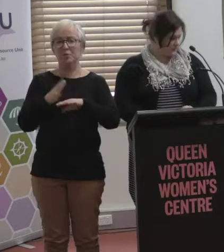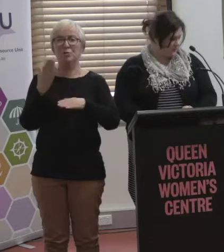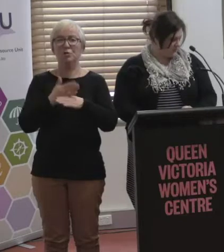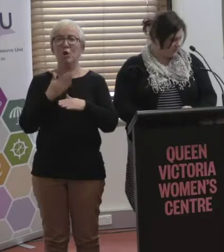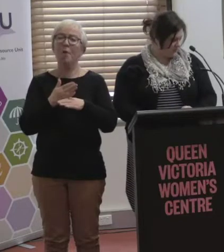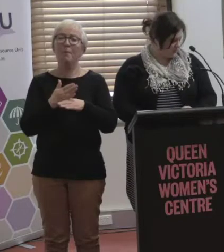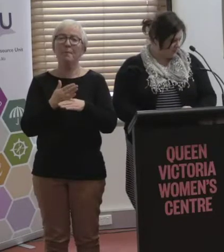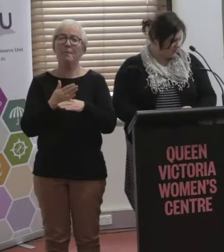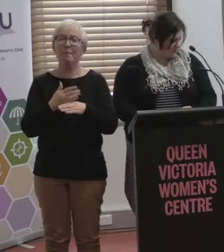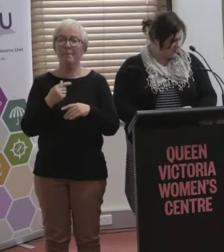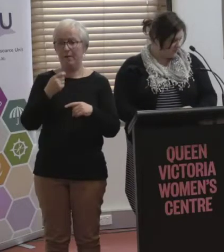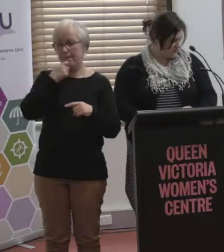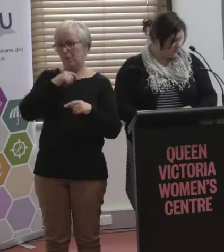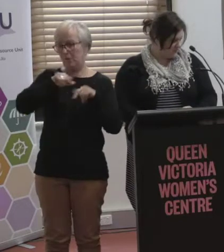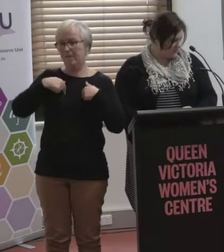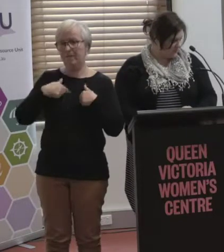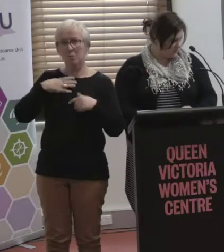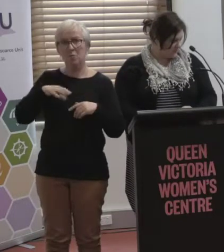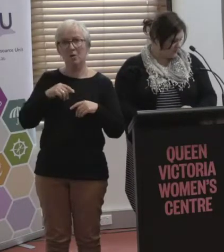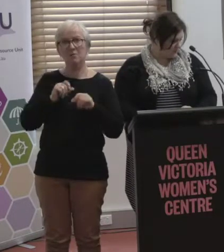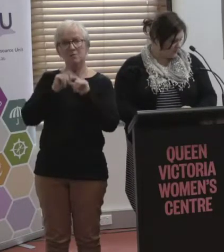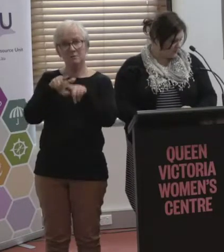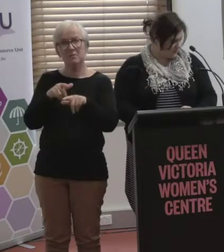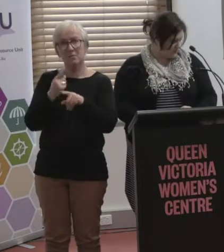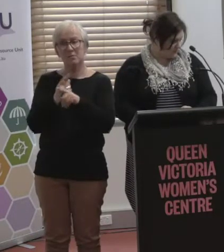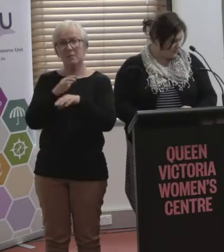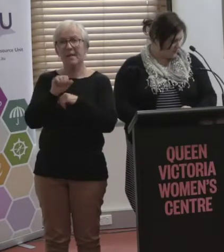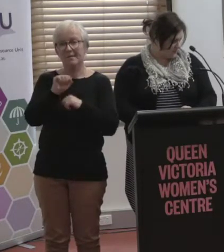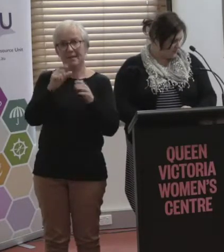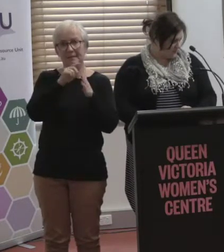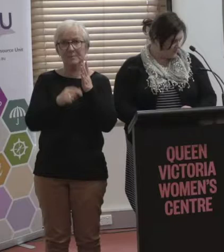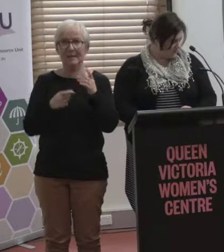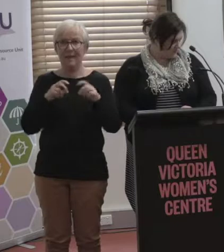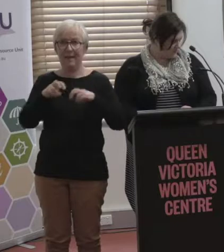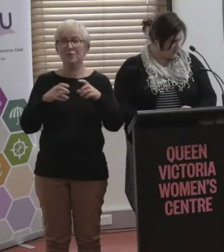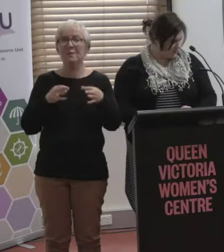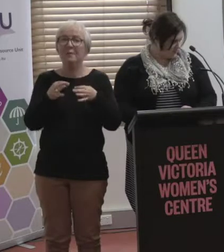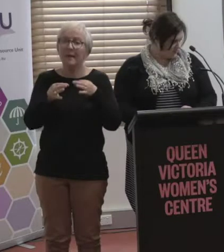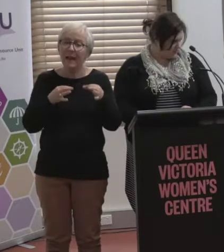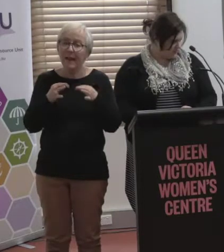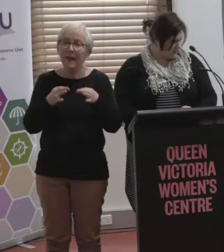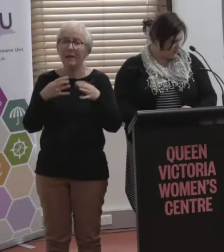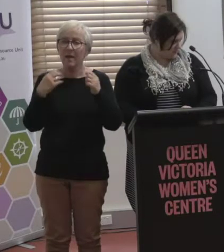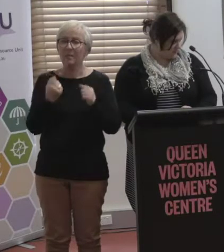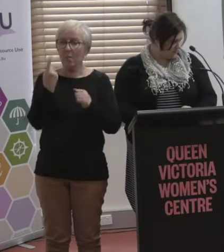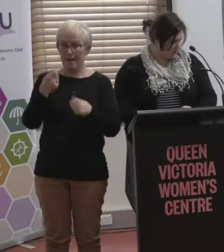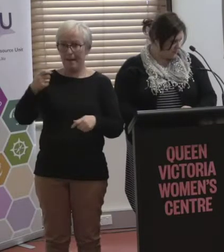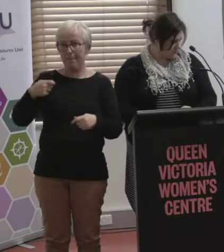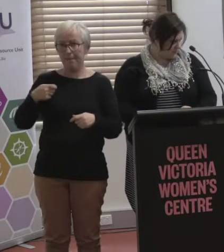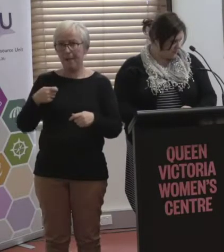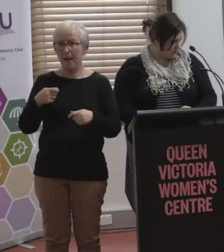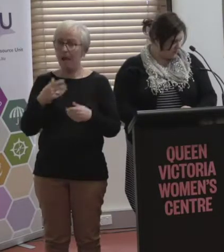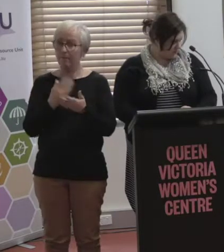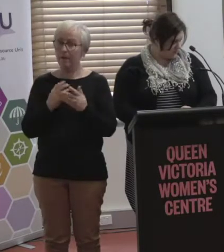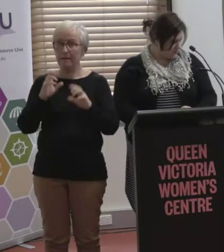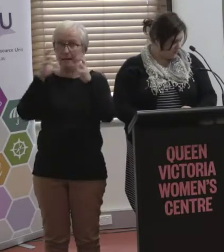few of us went to VicRoads and wanted to talk to them about their disability action plan and what were they doing. And we have a particular member on council who's particularly